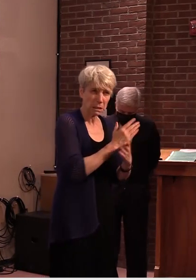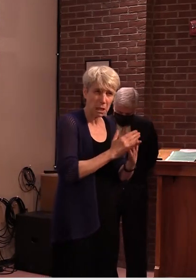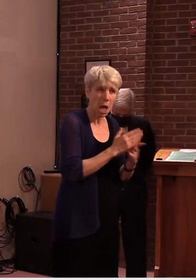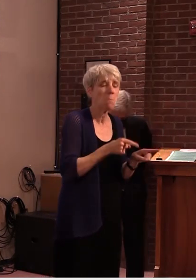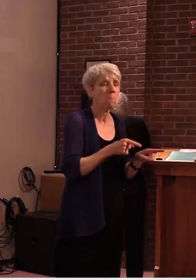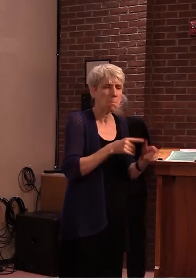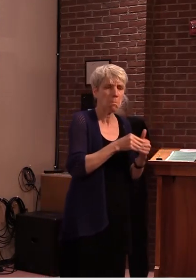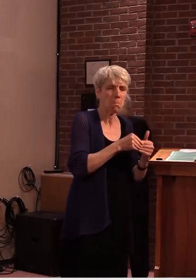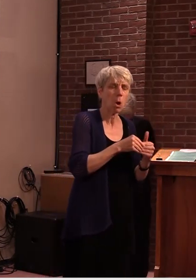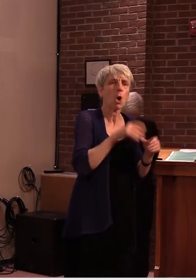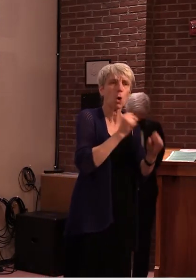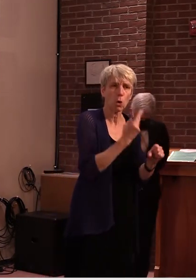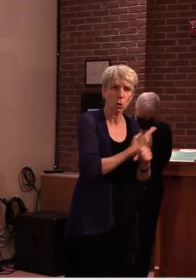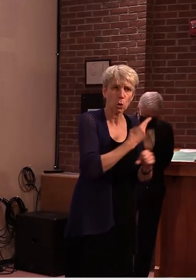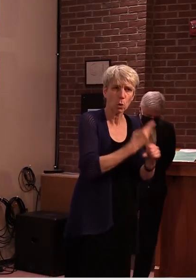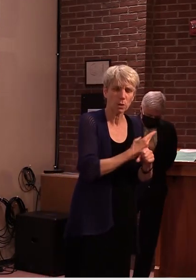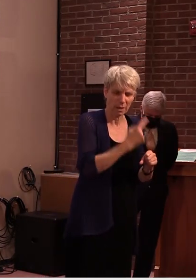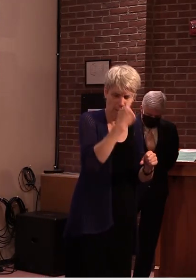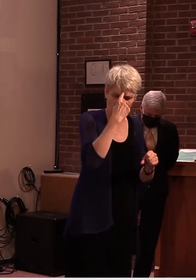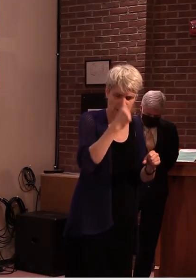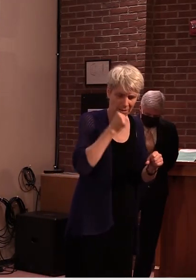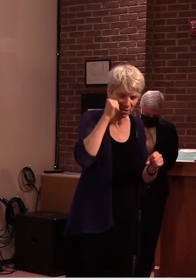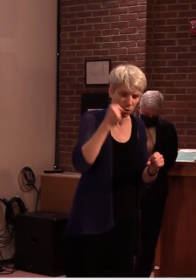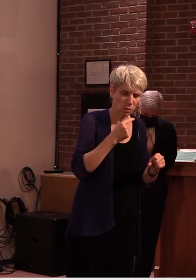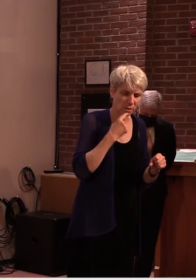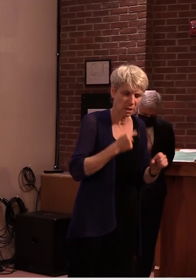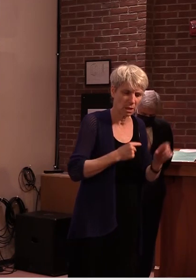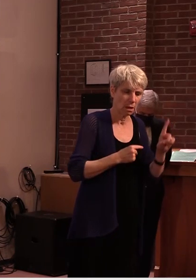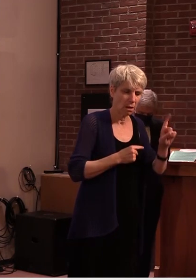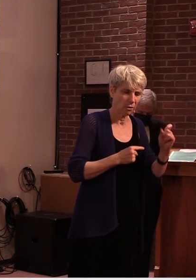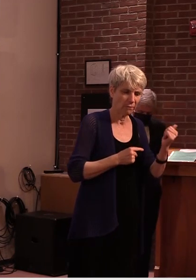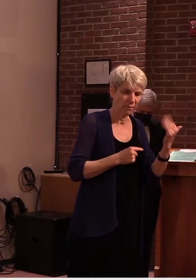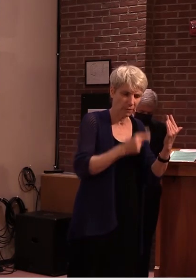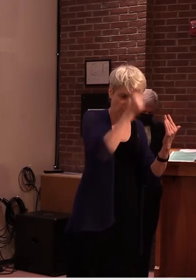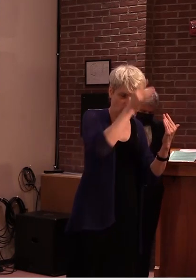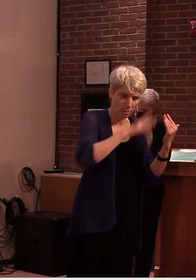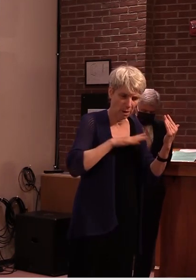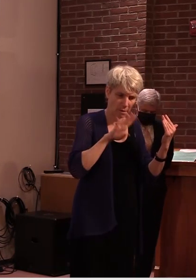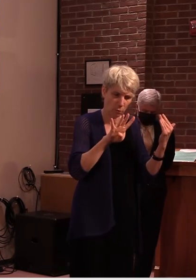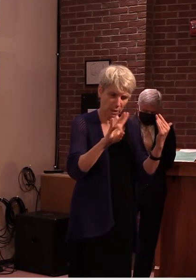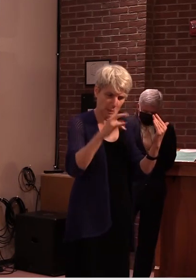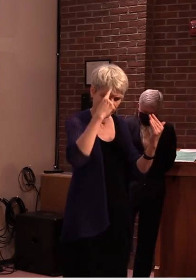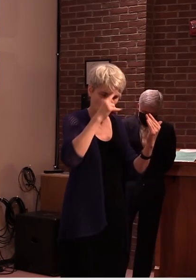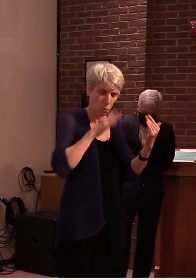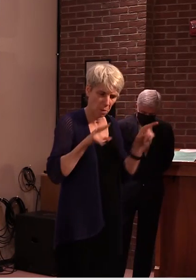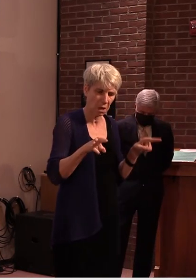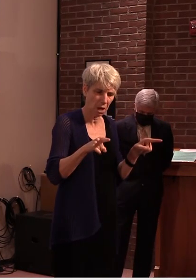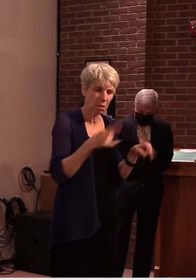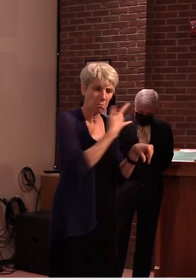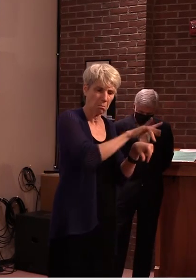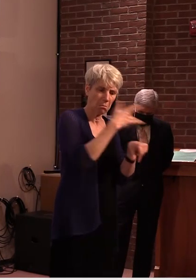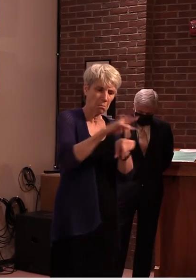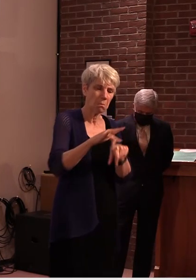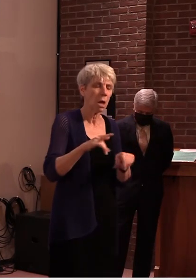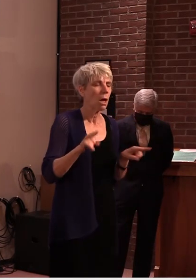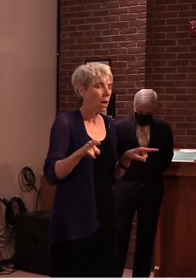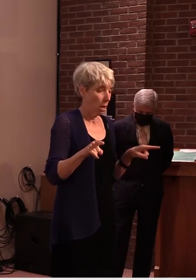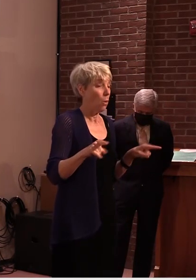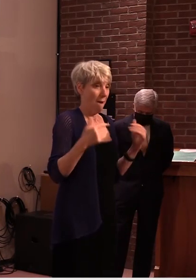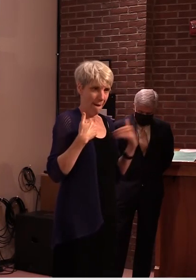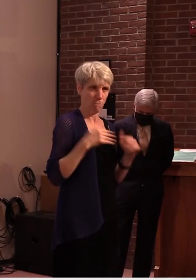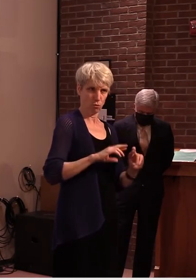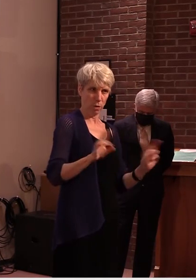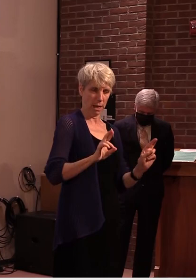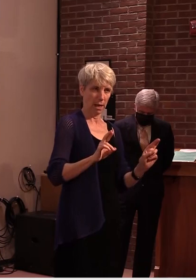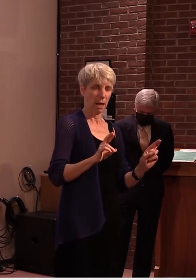about 115 beds for men and 47 for women if i have that right how many how many of those do think could be um put